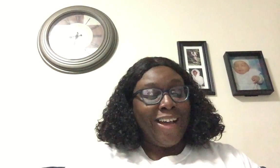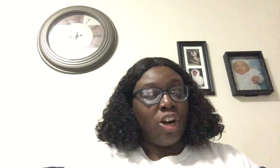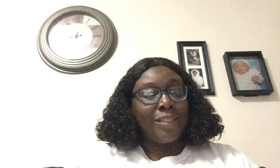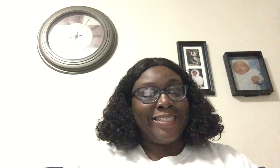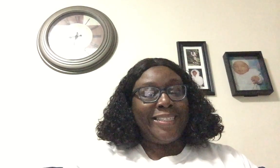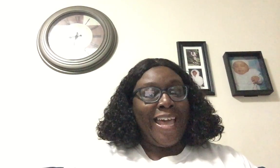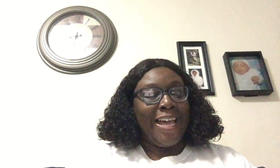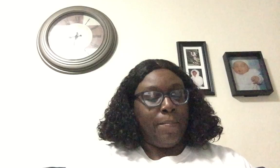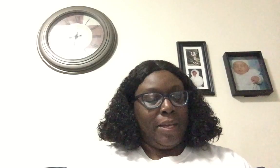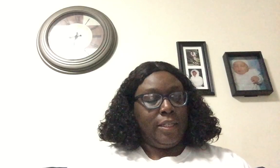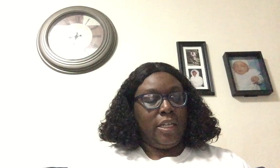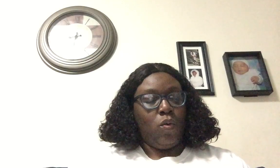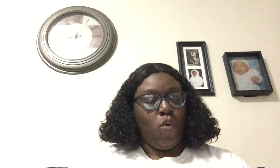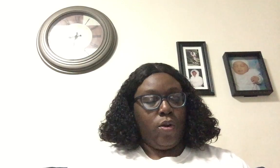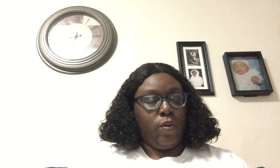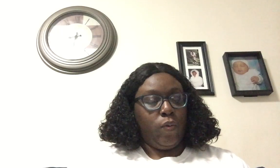our segmenting words.